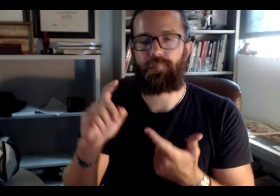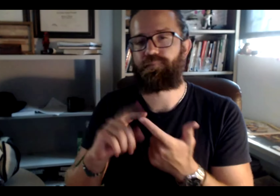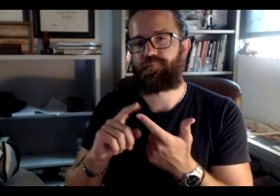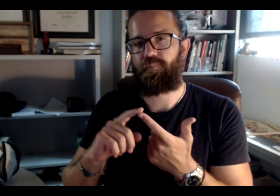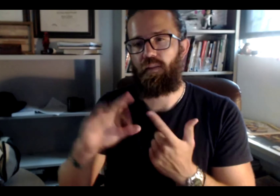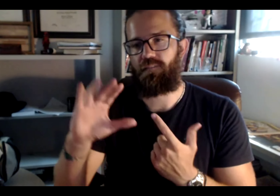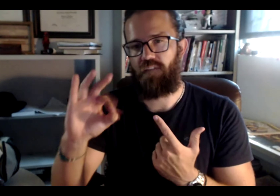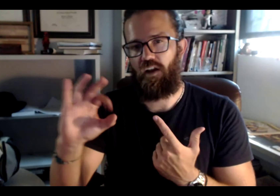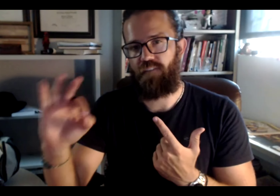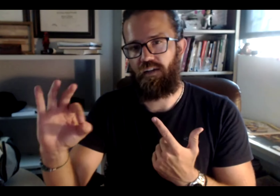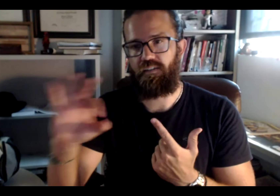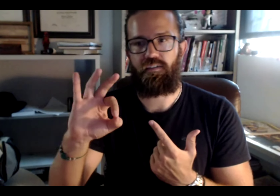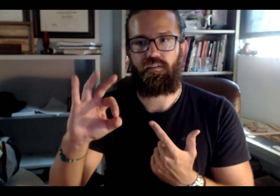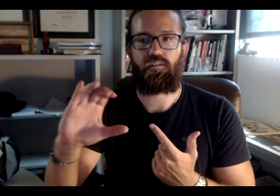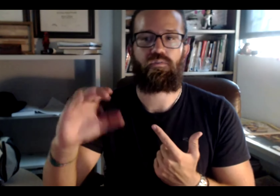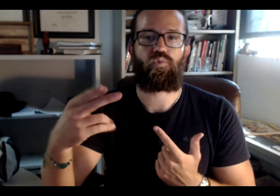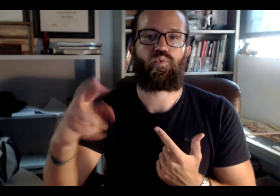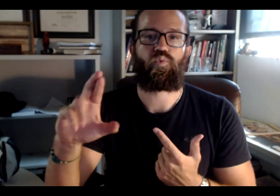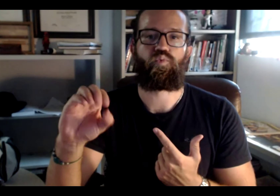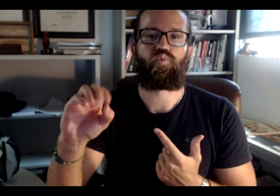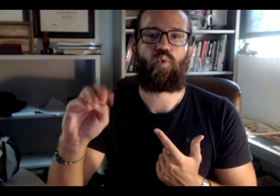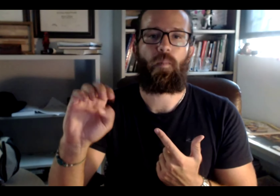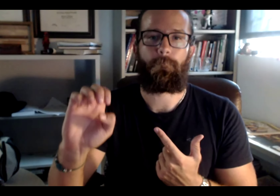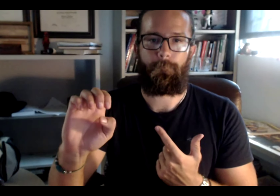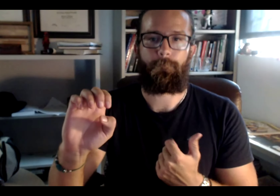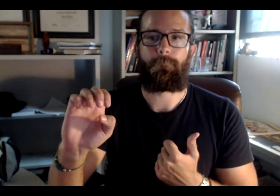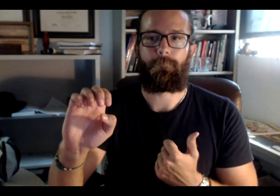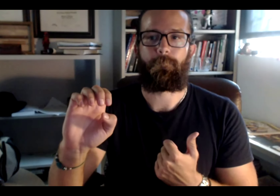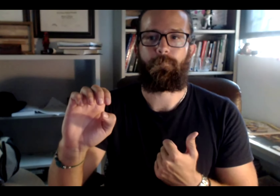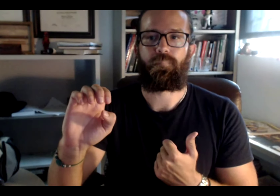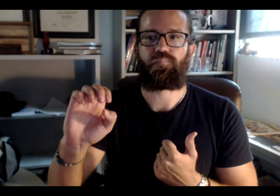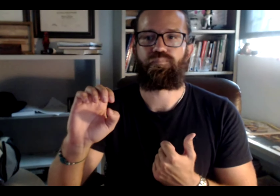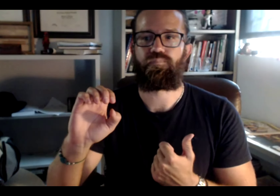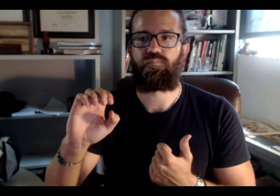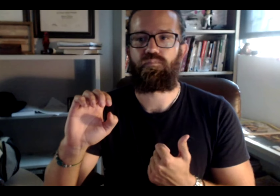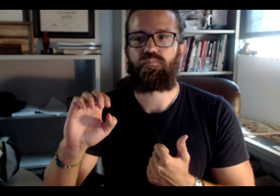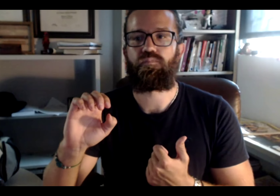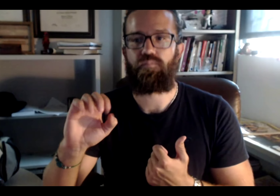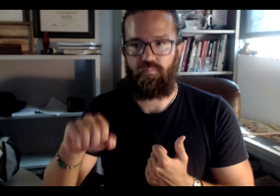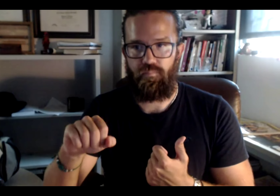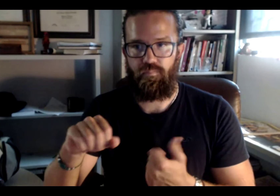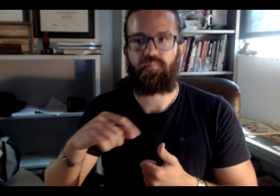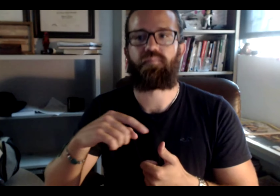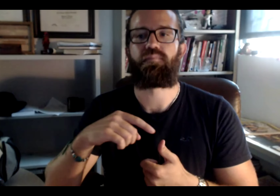Chrome